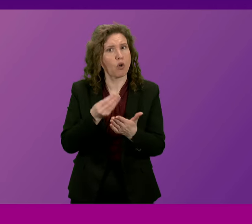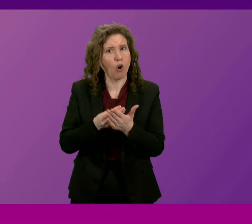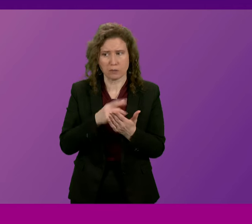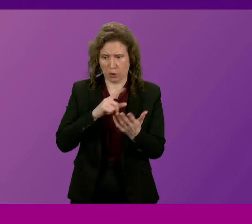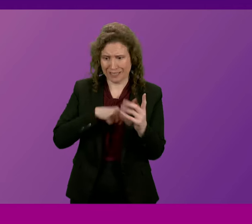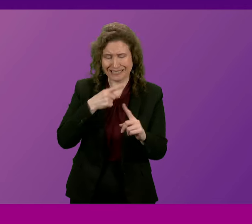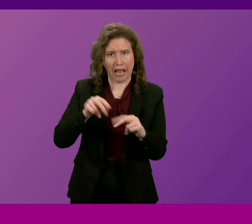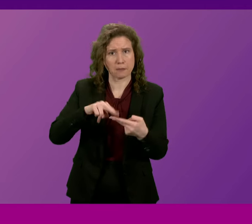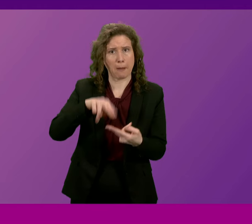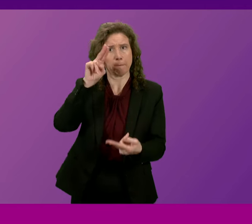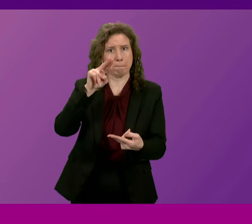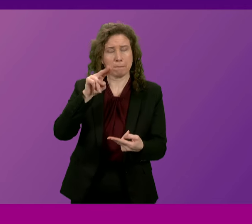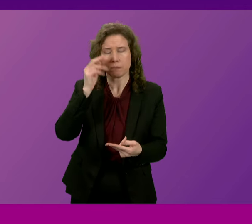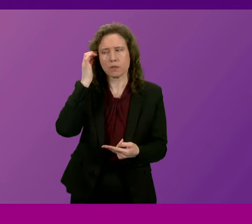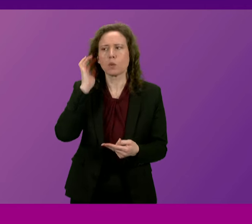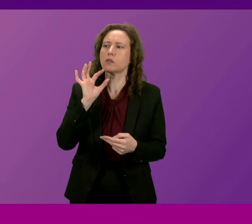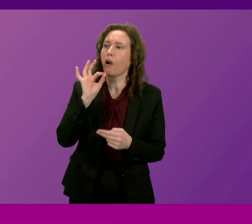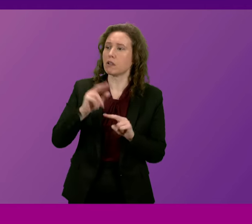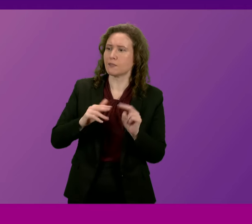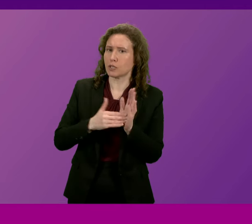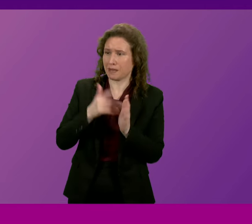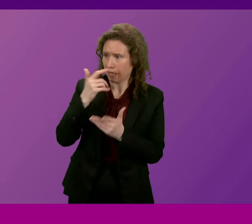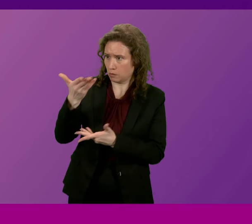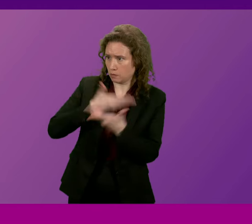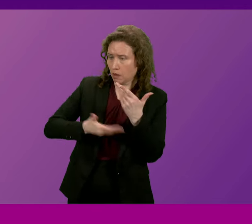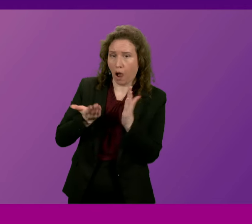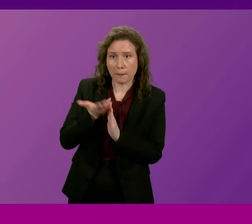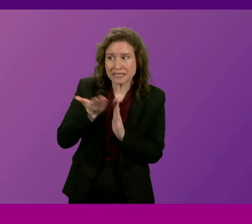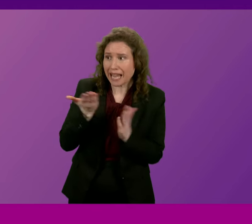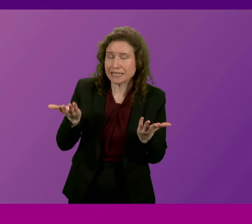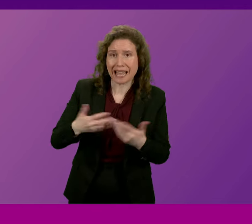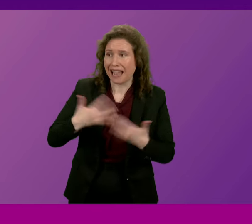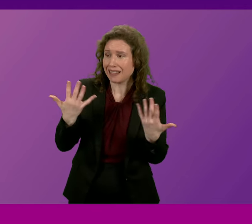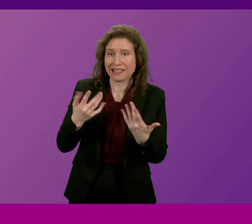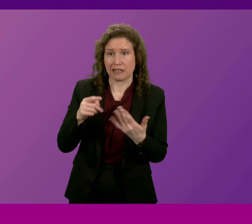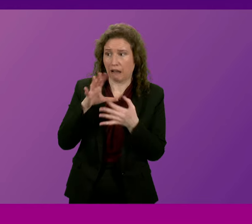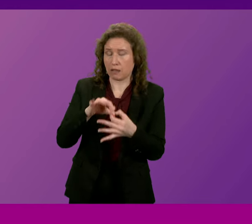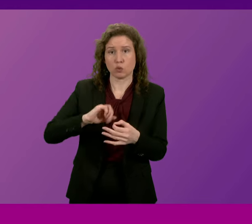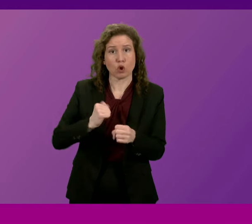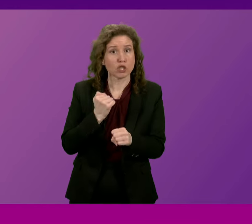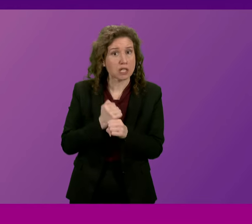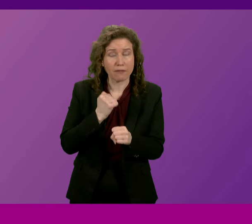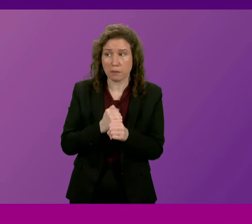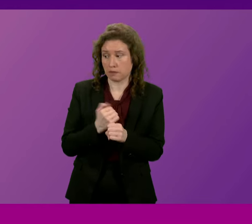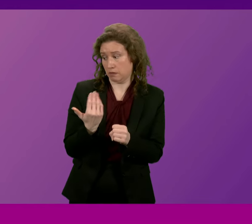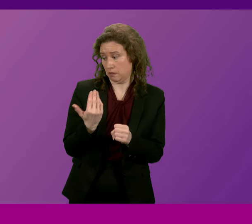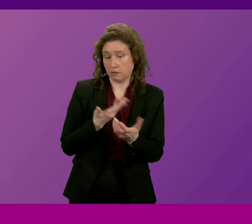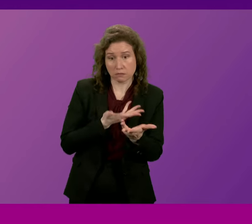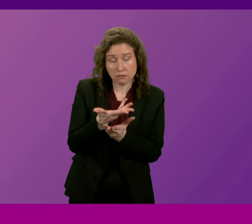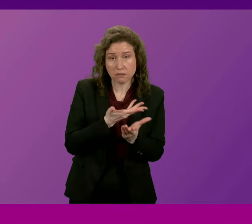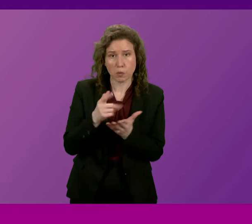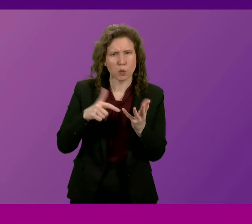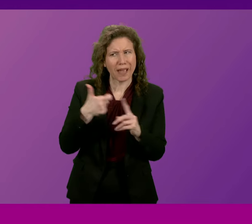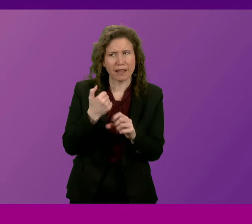tax rise. So can I ask the First Minister if he can provide any update regarding the Scottish government's latest engagement with the UK